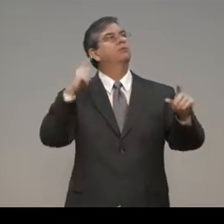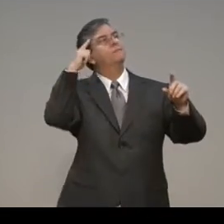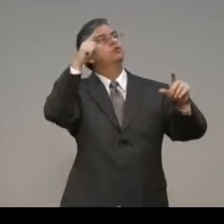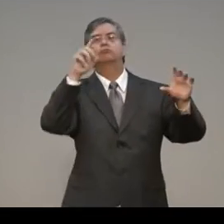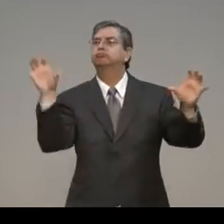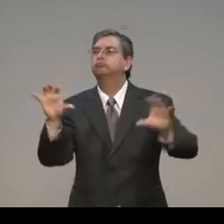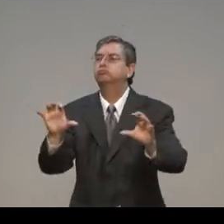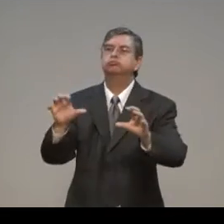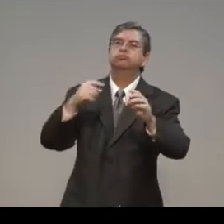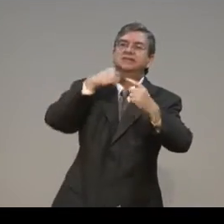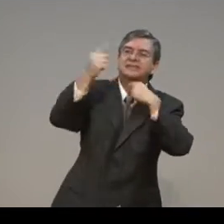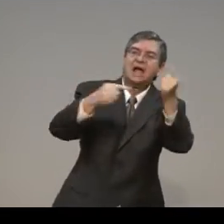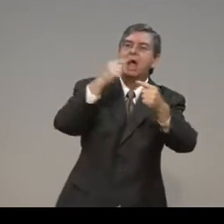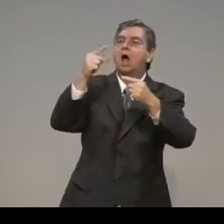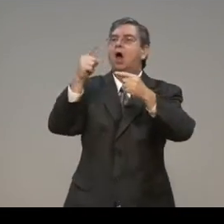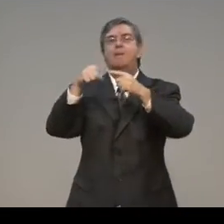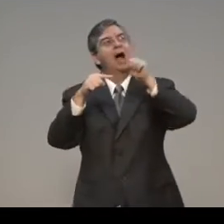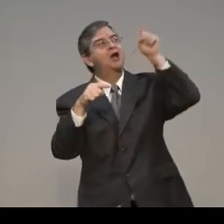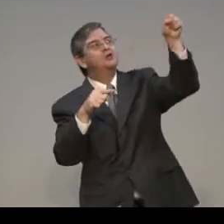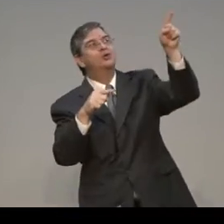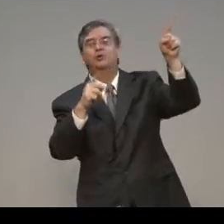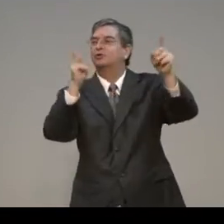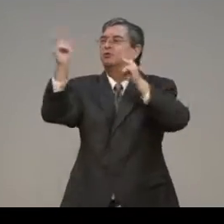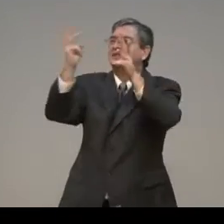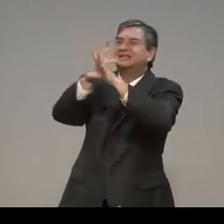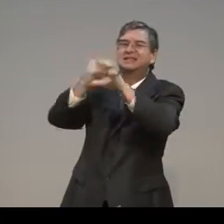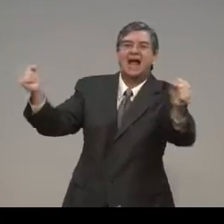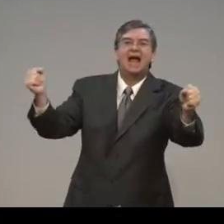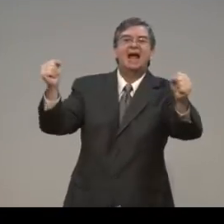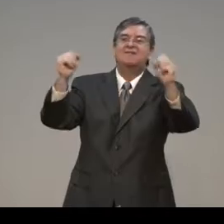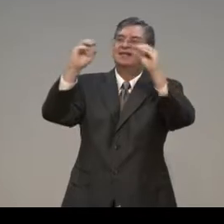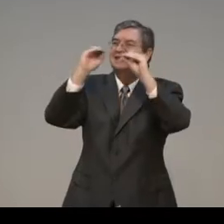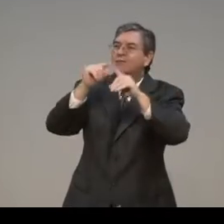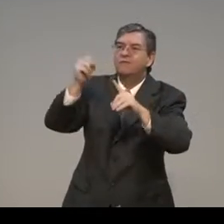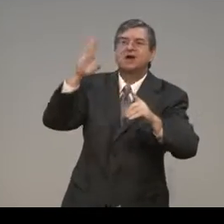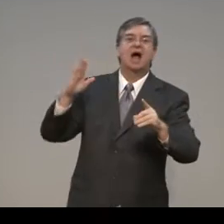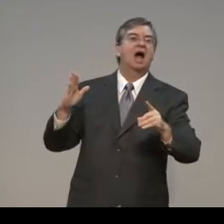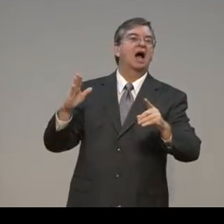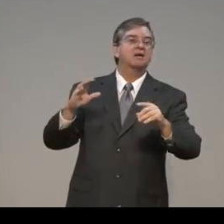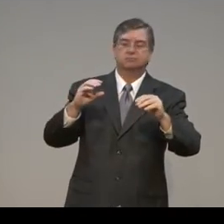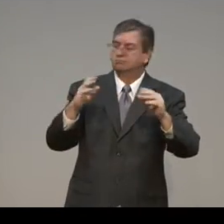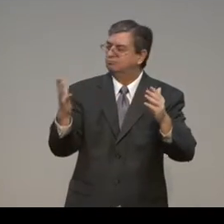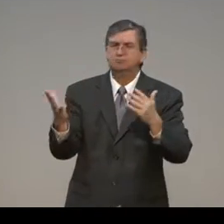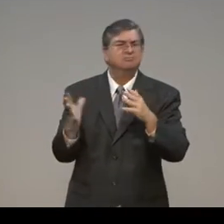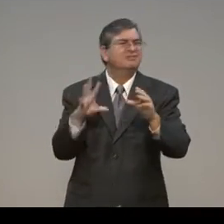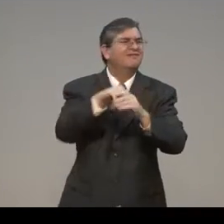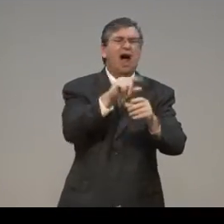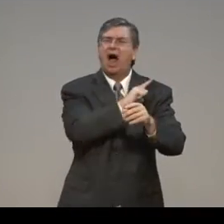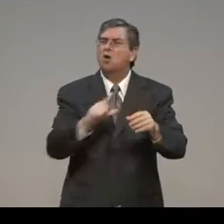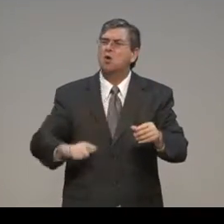I say I'm going to serve the Lord, it is voluntary. I'm not doing it for pay. When you go out